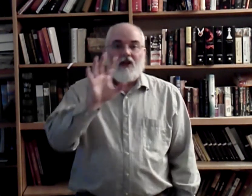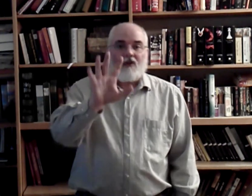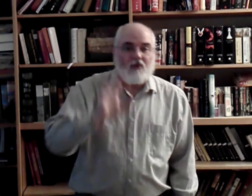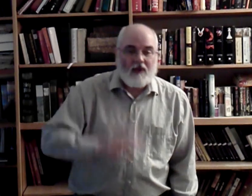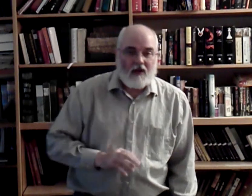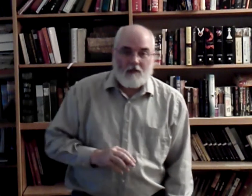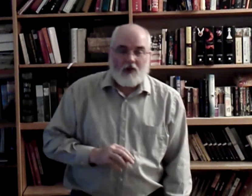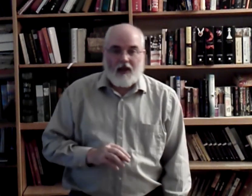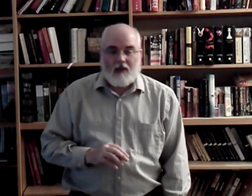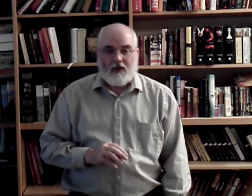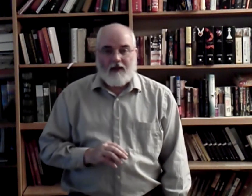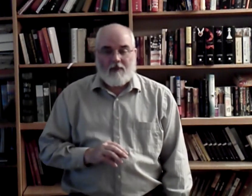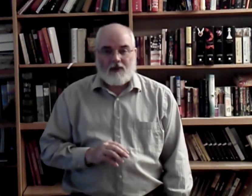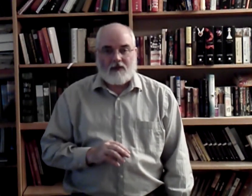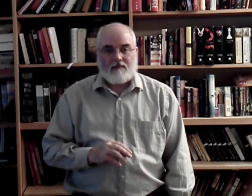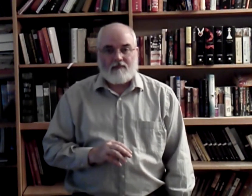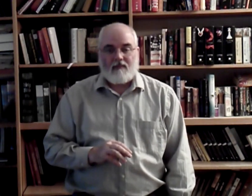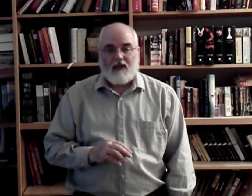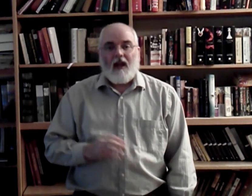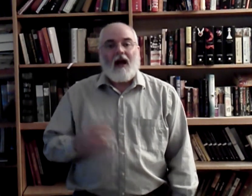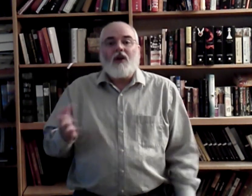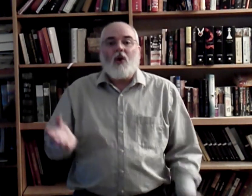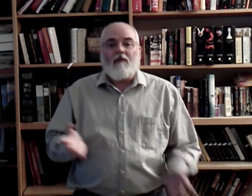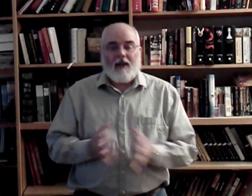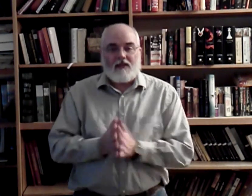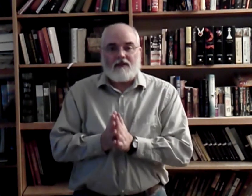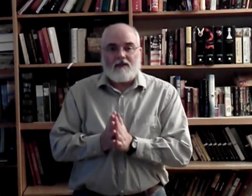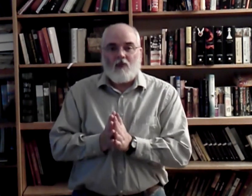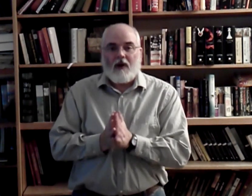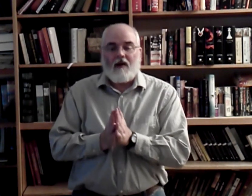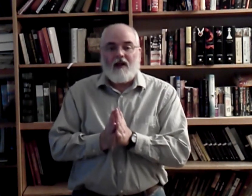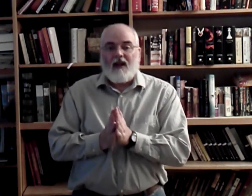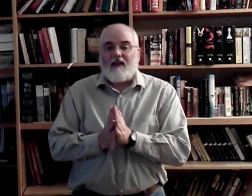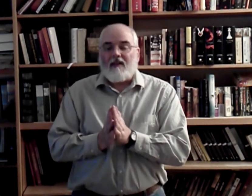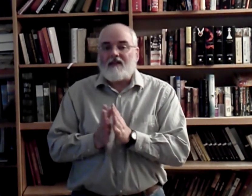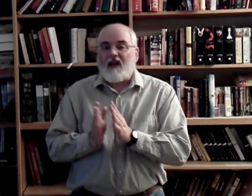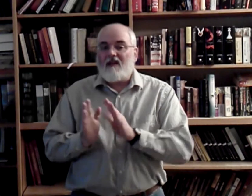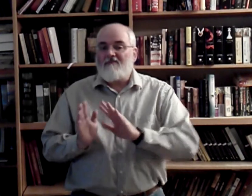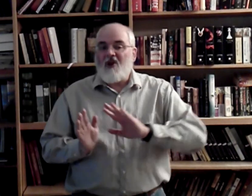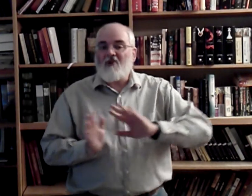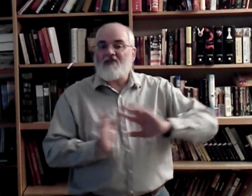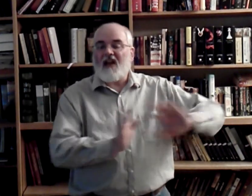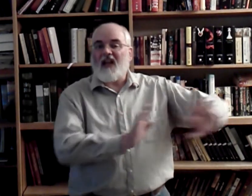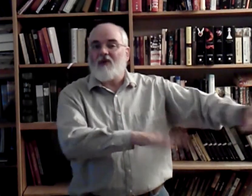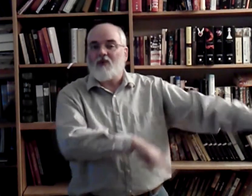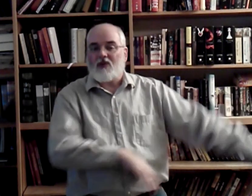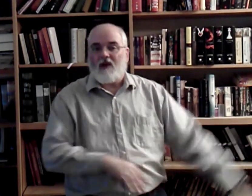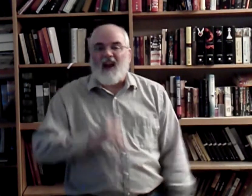you can communicate with a deaf person. I know of places where they say, no sign language whatsoever,